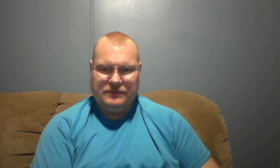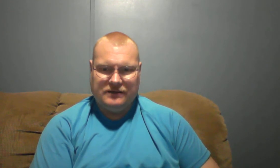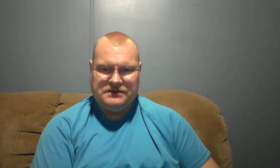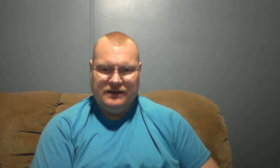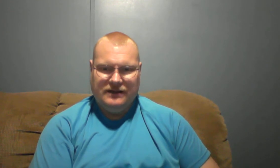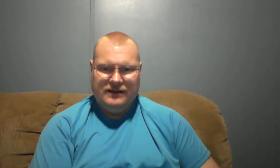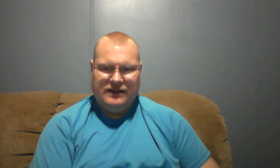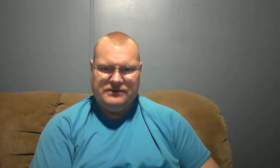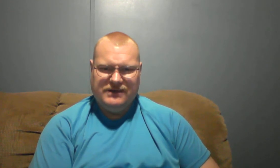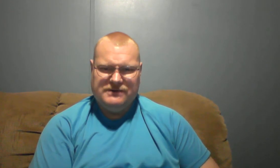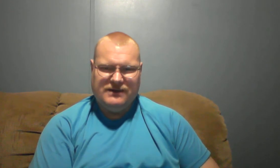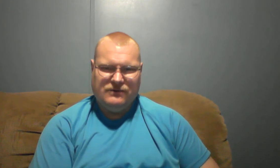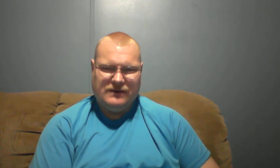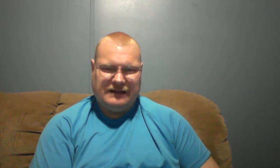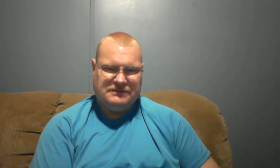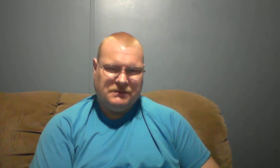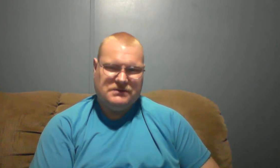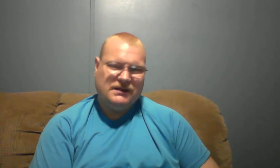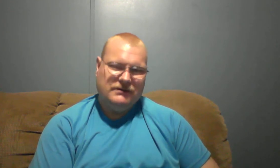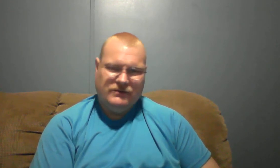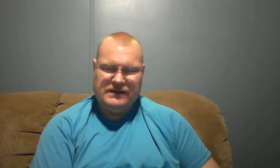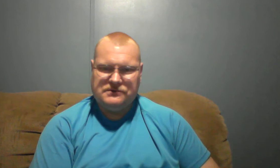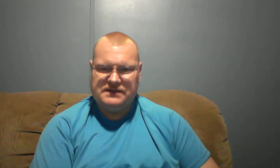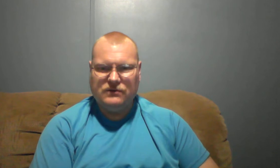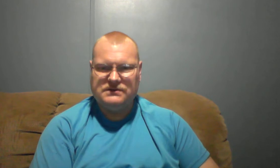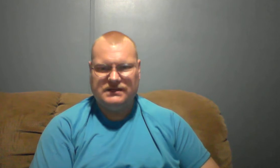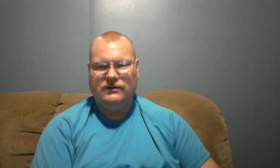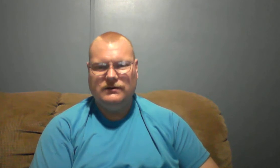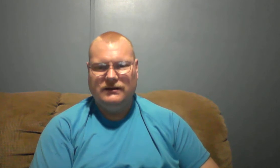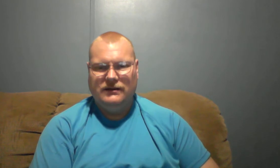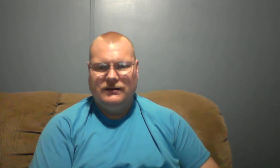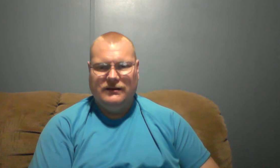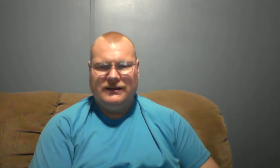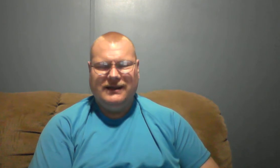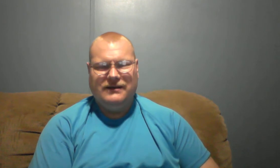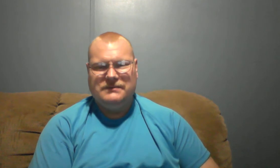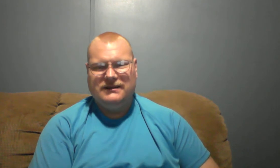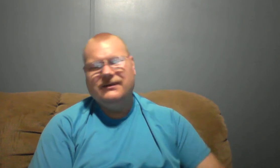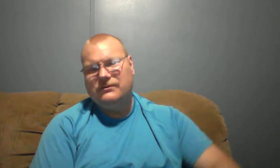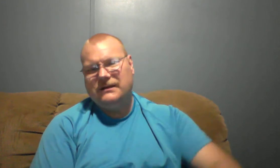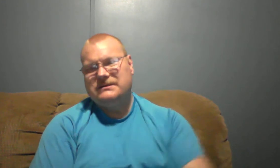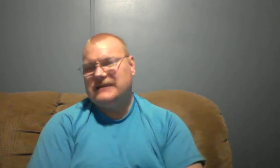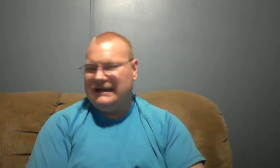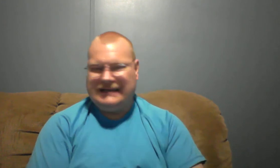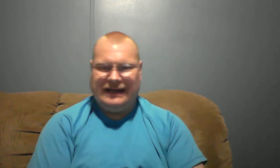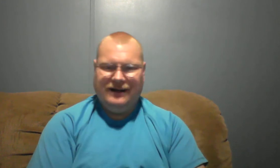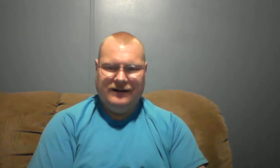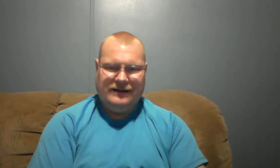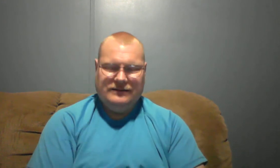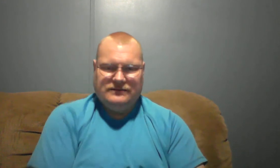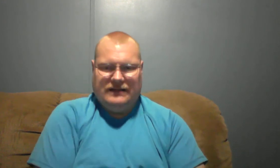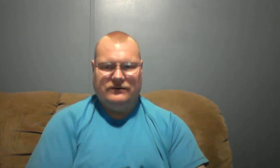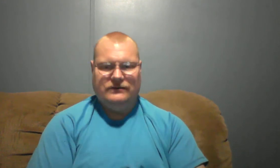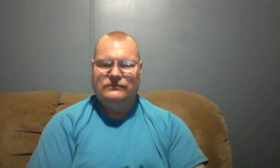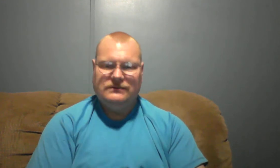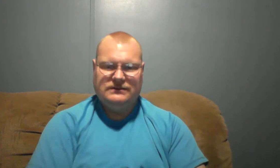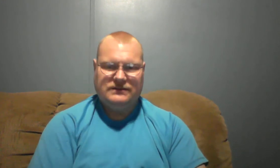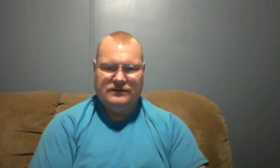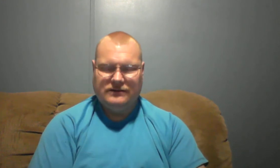because, you know, so-and-so, I'm supposed to go do this with so-and-so. You know, Lord, I'm just kind of tired. I don't know. just, you